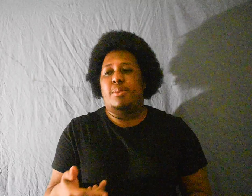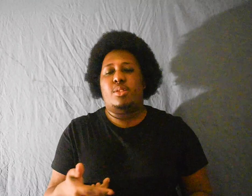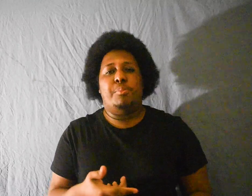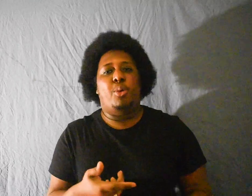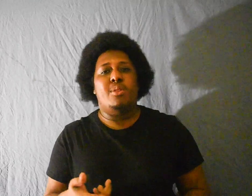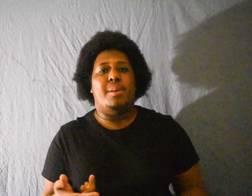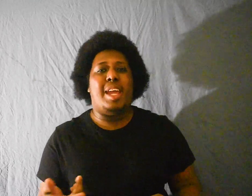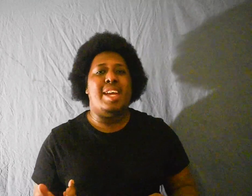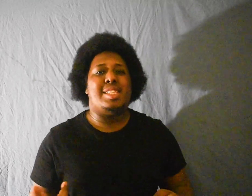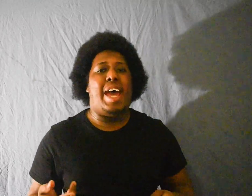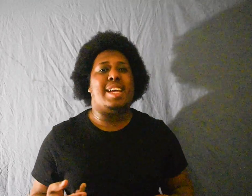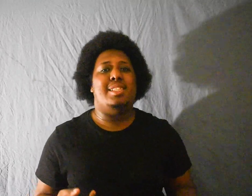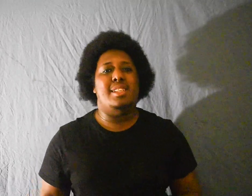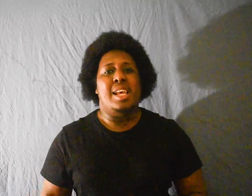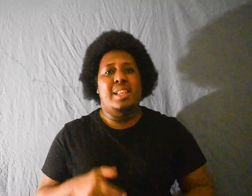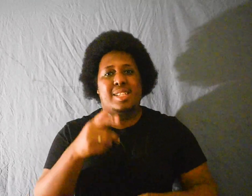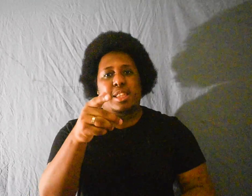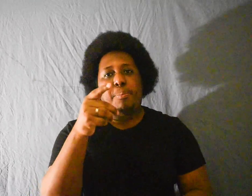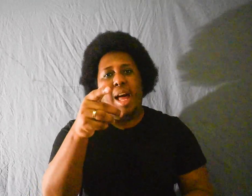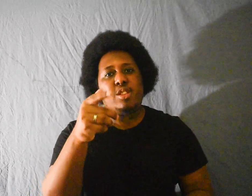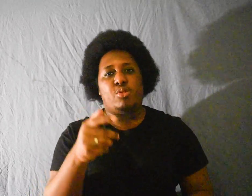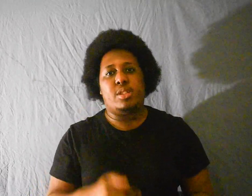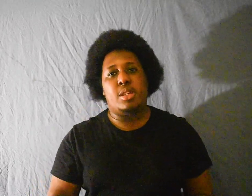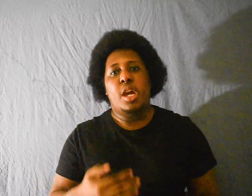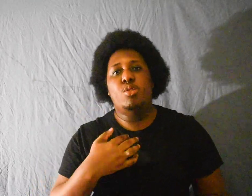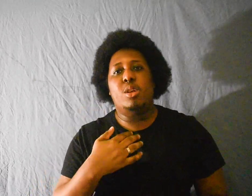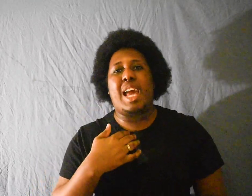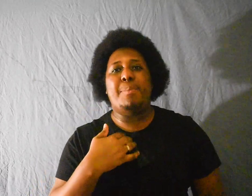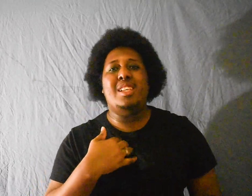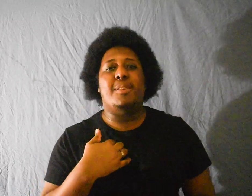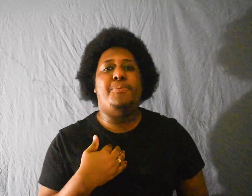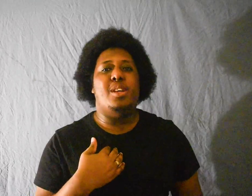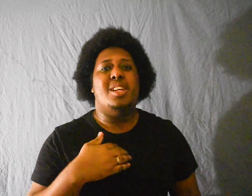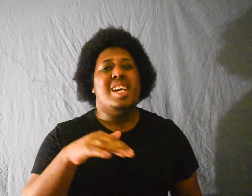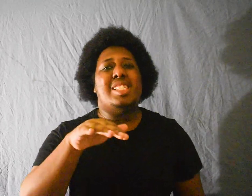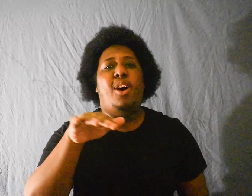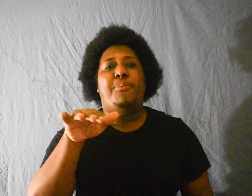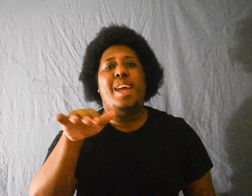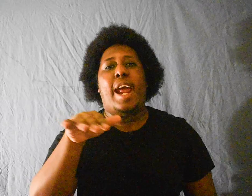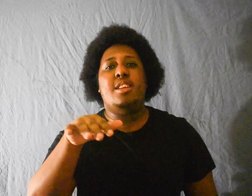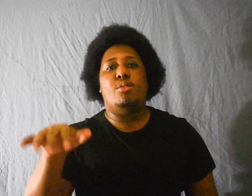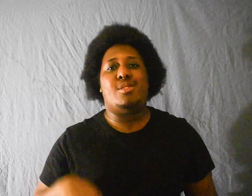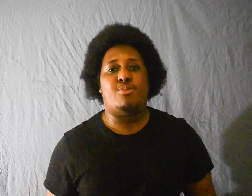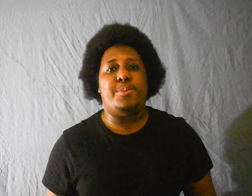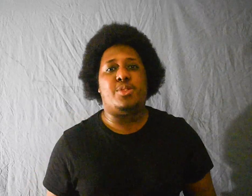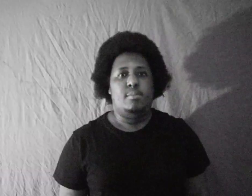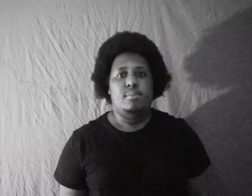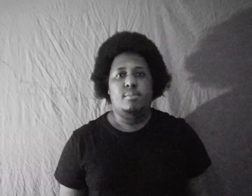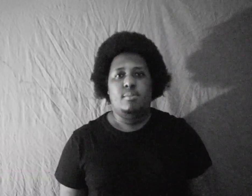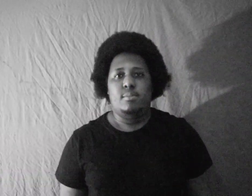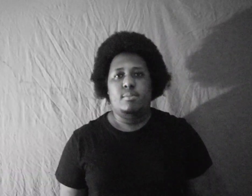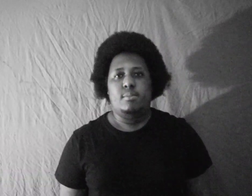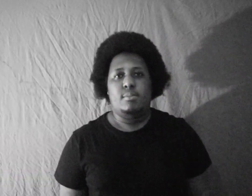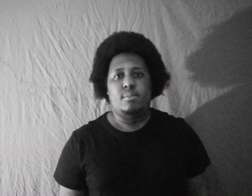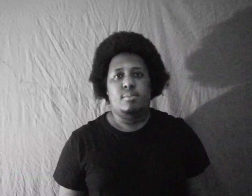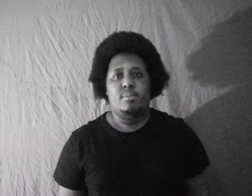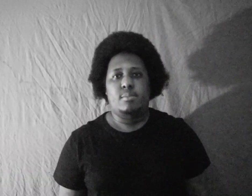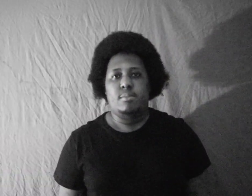comes to the point where I'm the antagonist Let's get the plot twisted You look at me as a villain Cause I don't feel any of your description You treat me like the bad guy